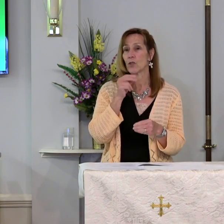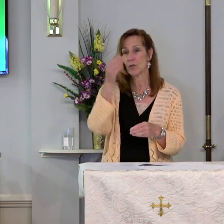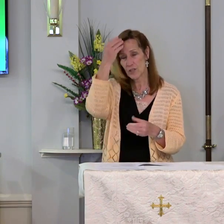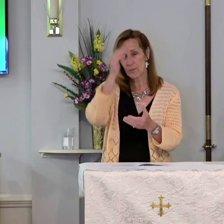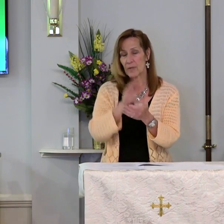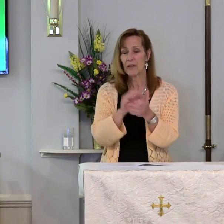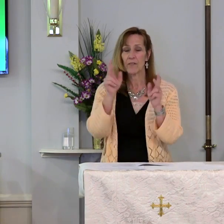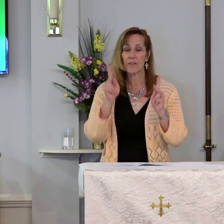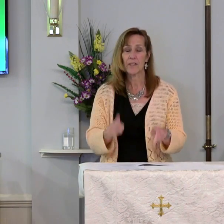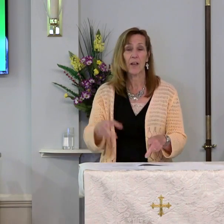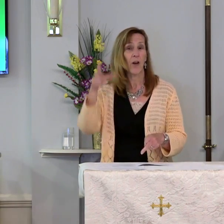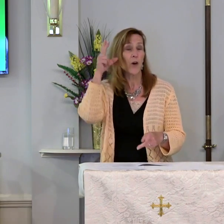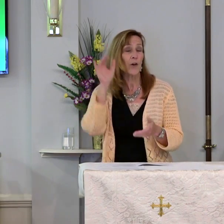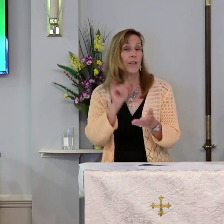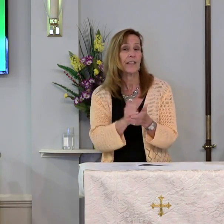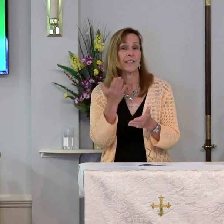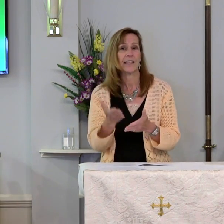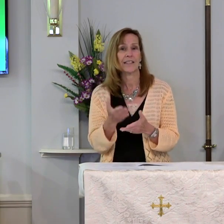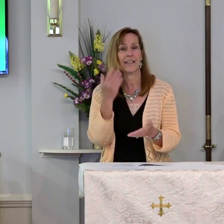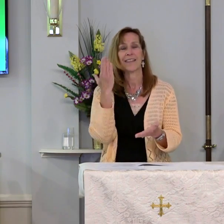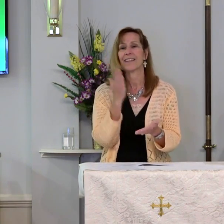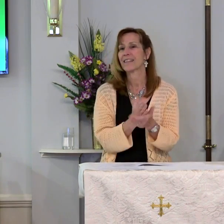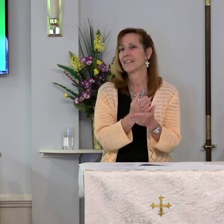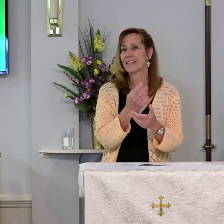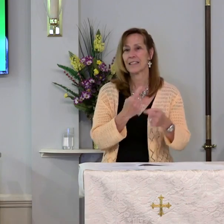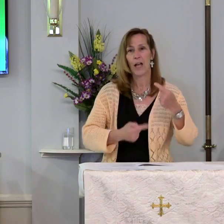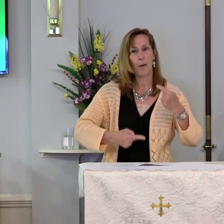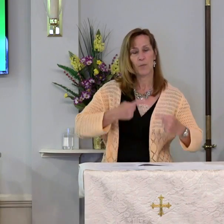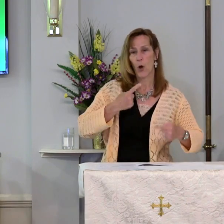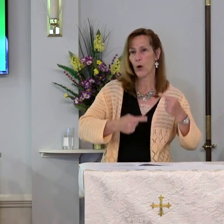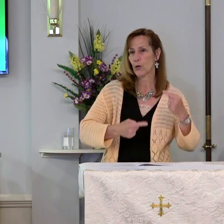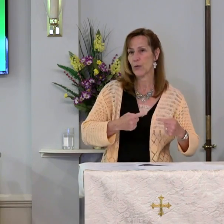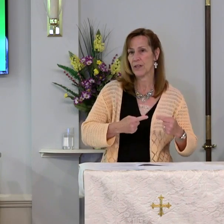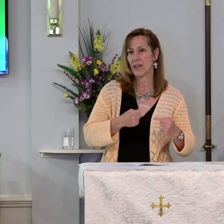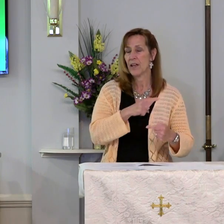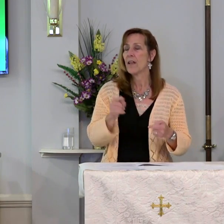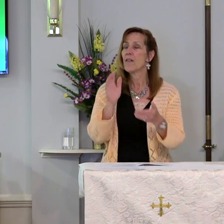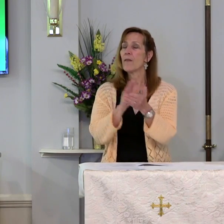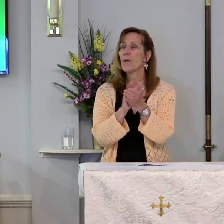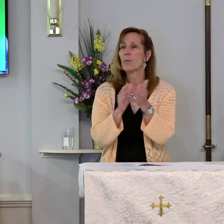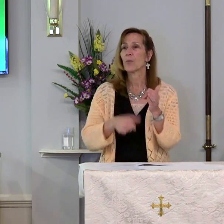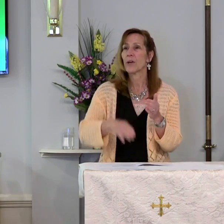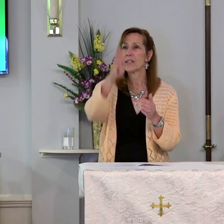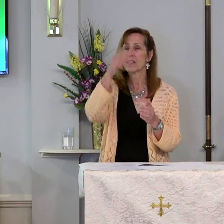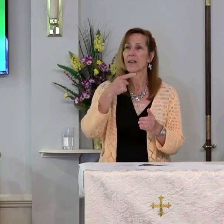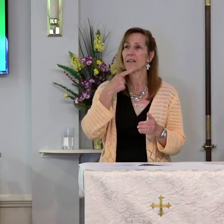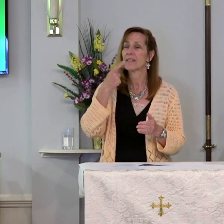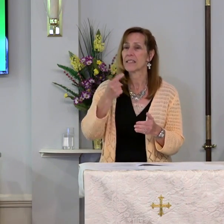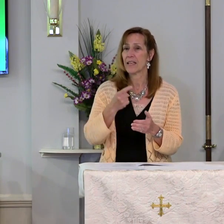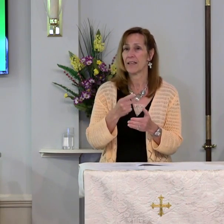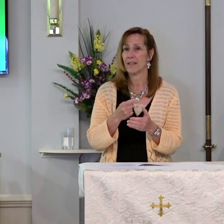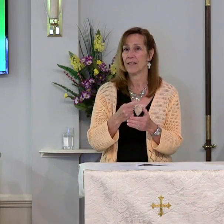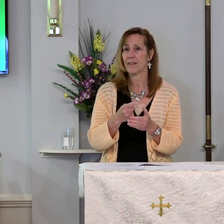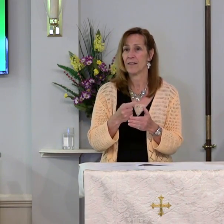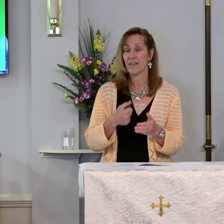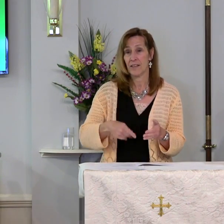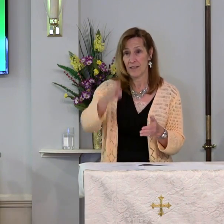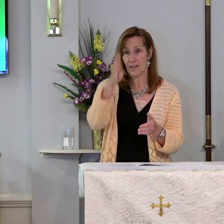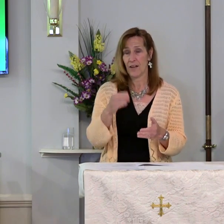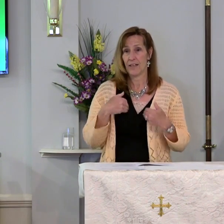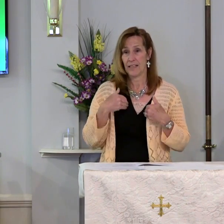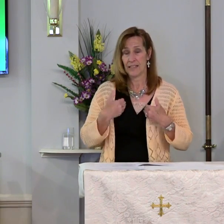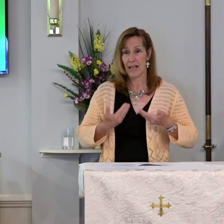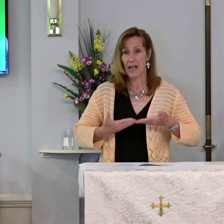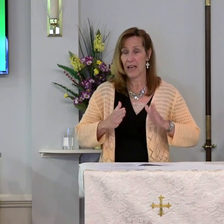these things, they stopped arguing. They praised God and said, So God is